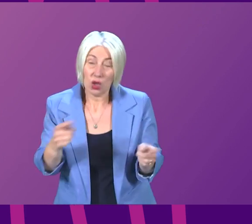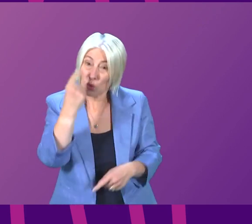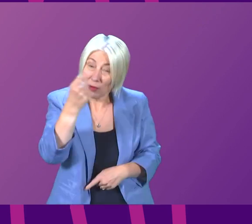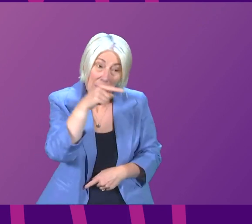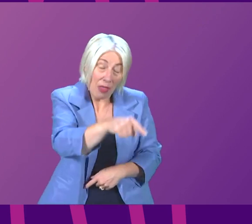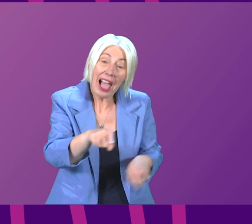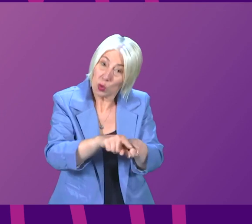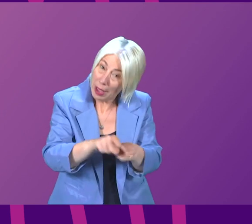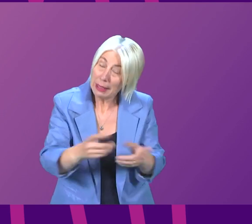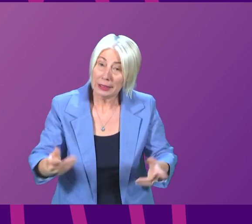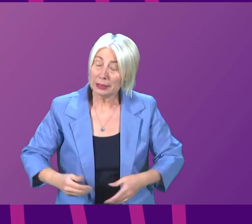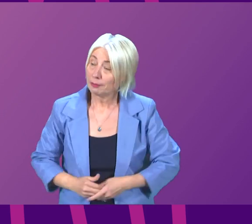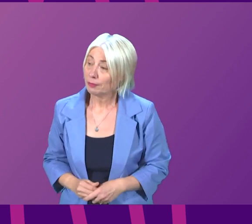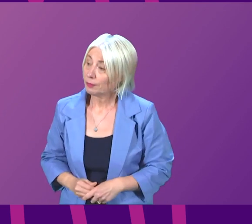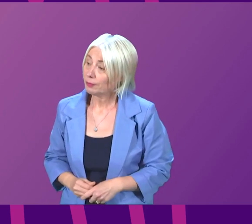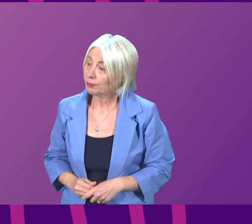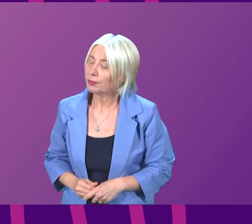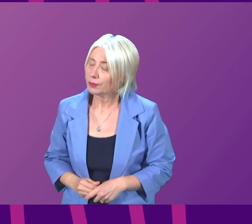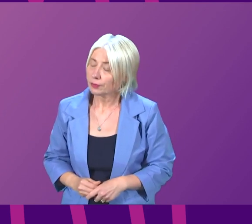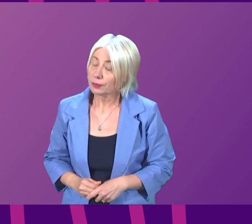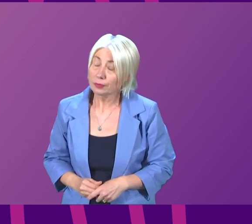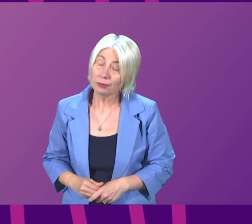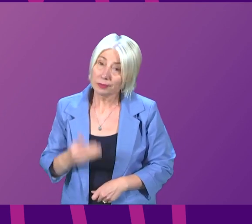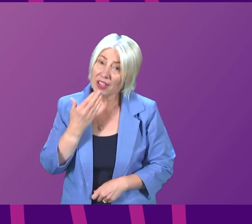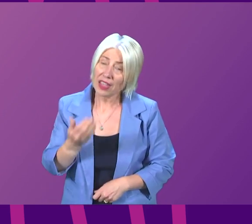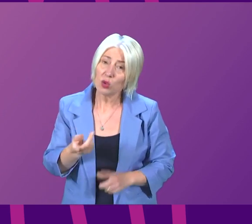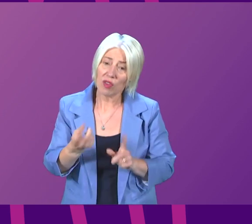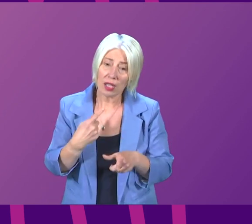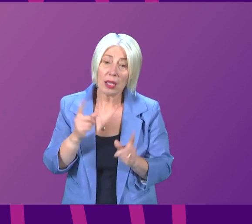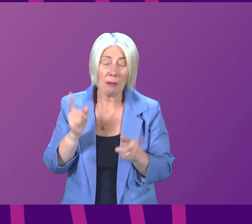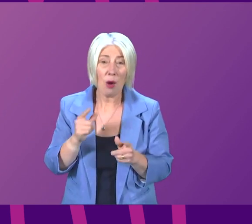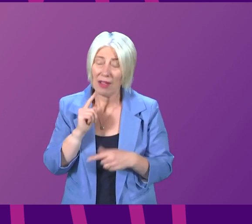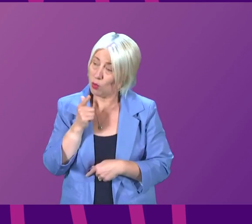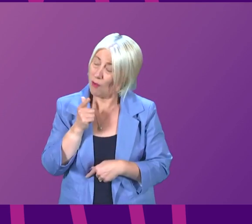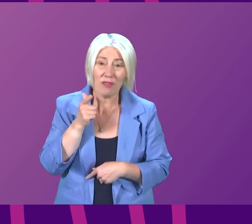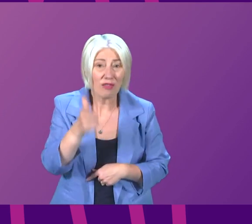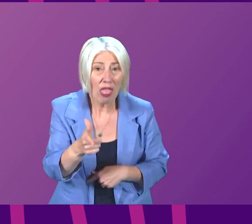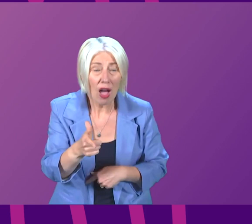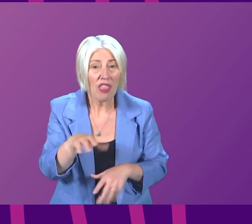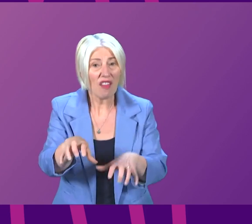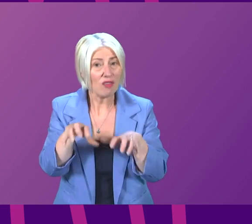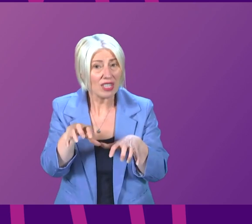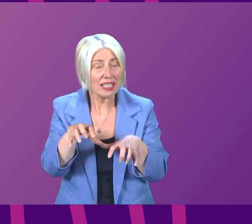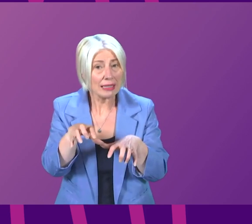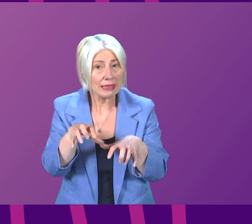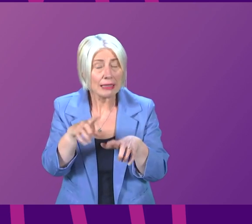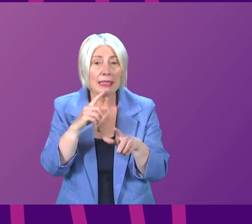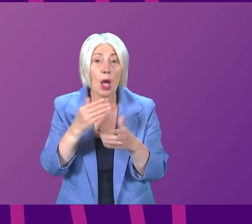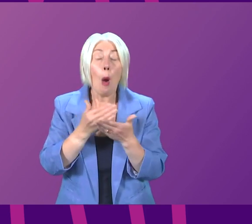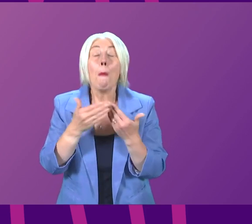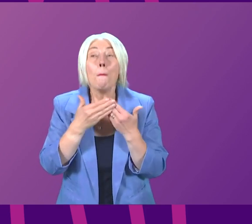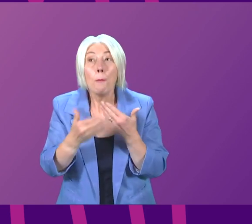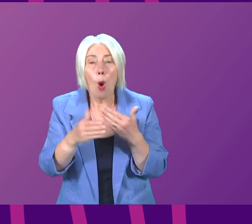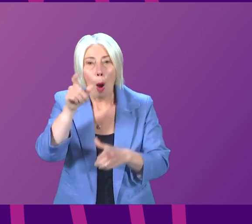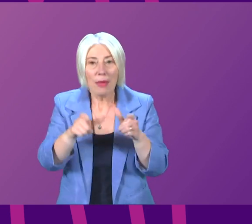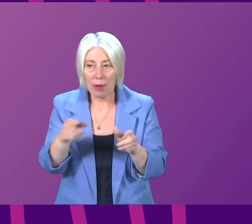as well. Anna Sarwar. Again, thank the First Minister for that answer. I think we need to go further than a freeze. To be clear, getting more passengers